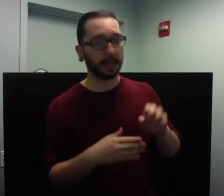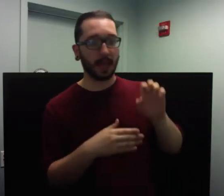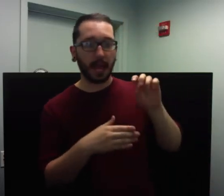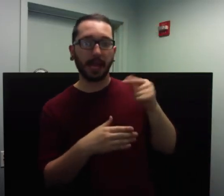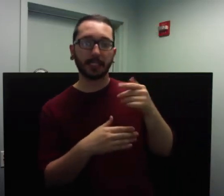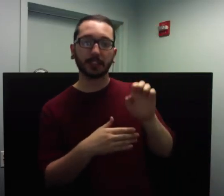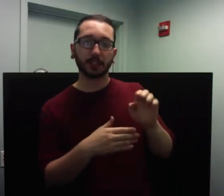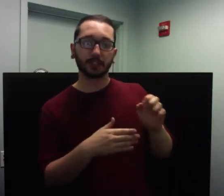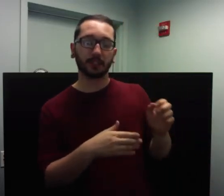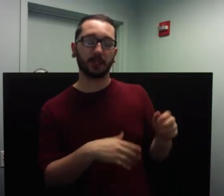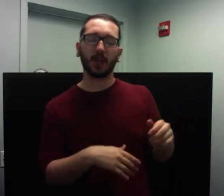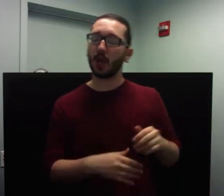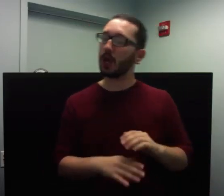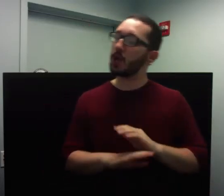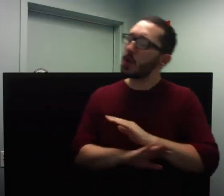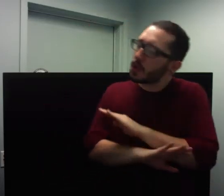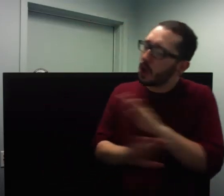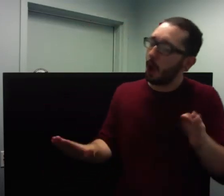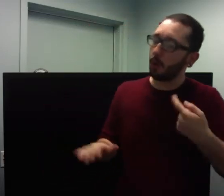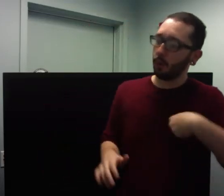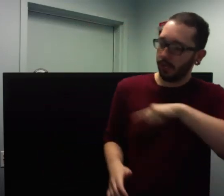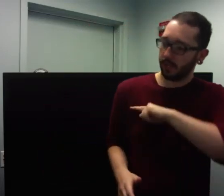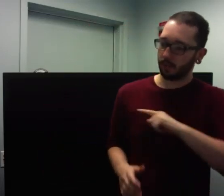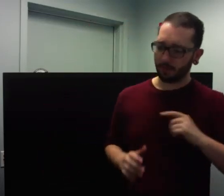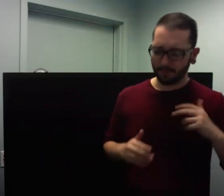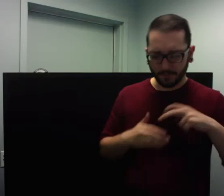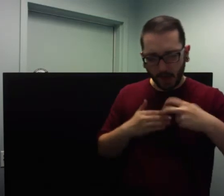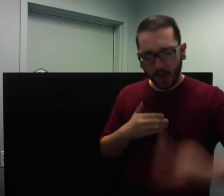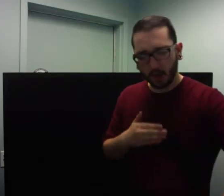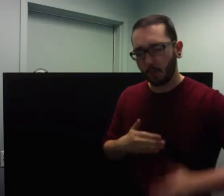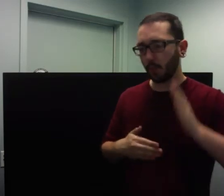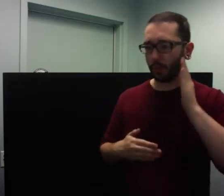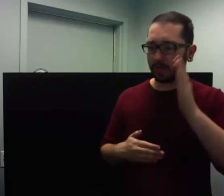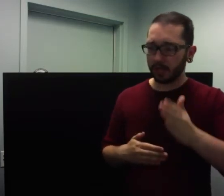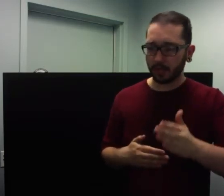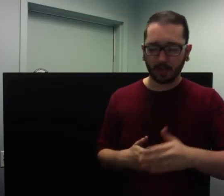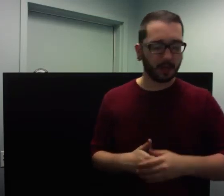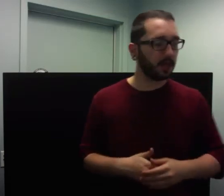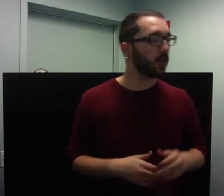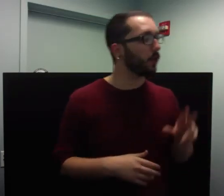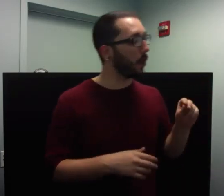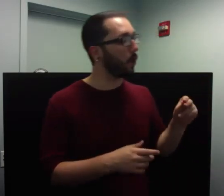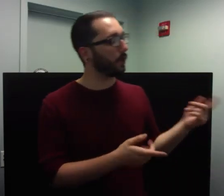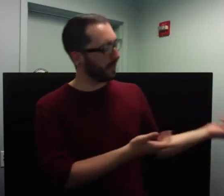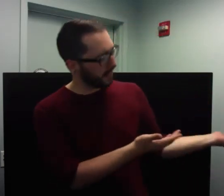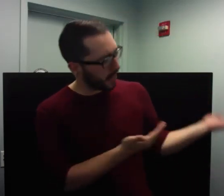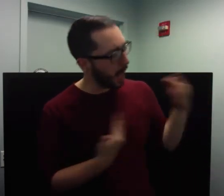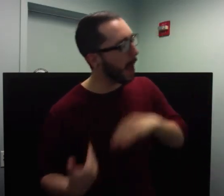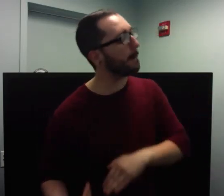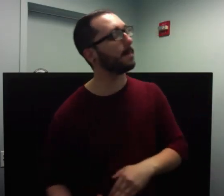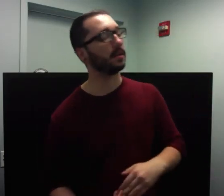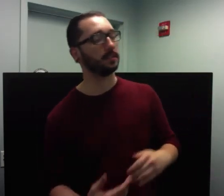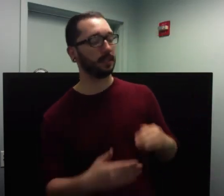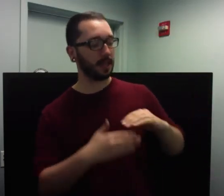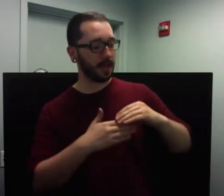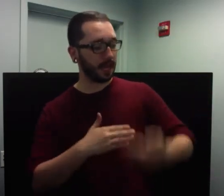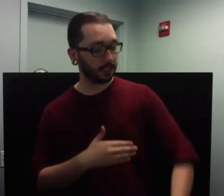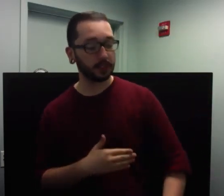No, we will fall. Come to the edge. They went to the